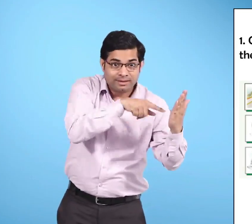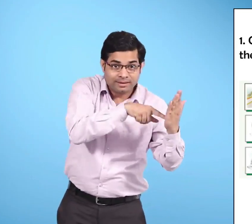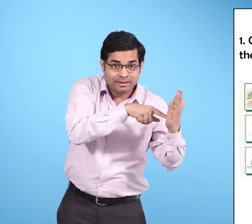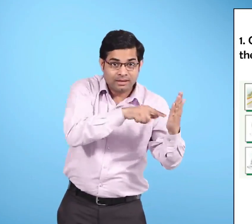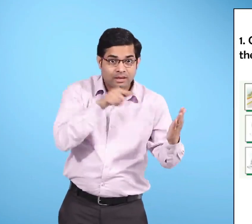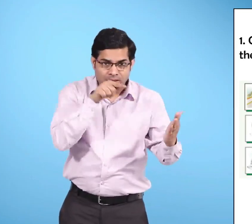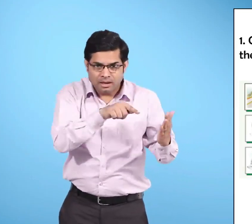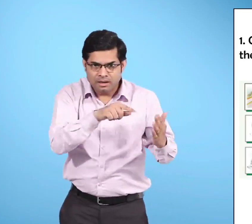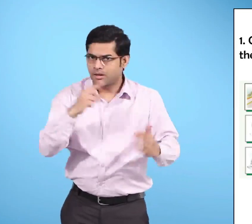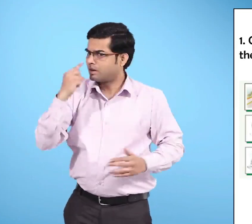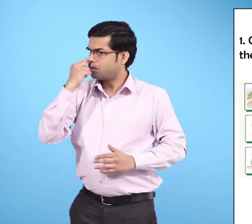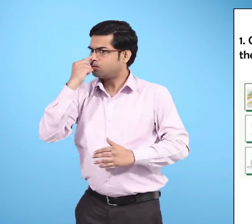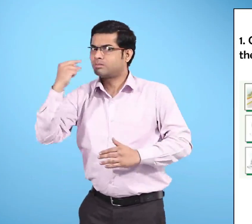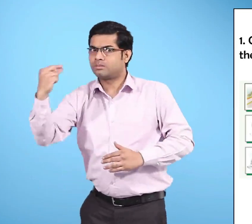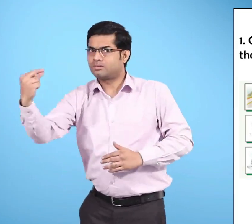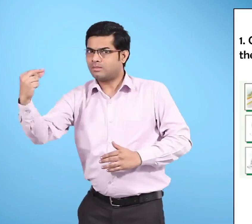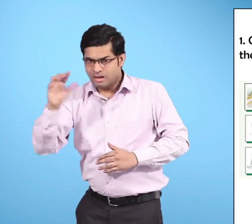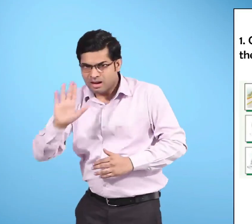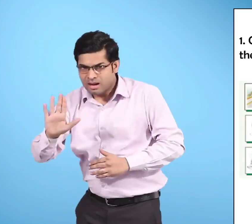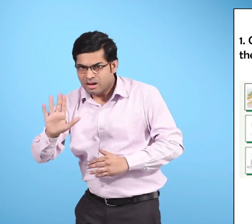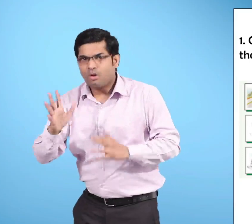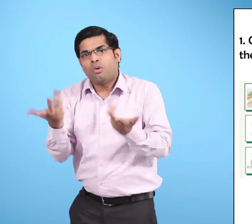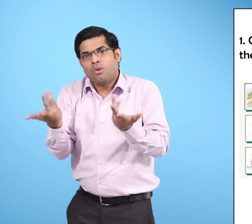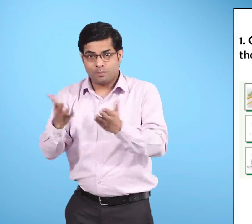Is it a book Or book